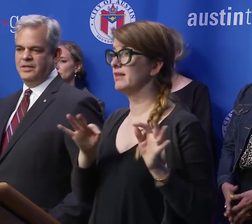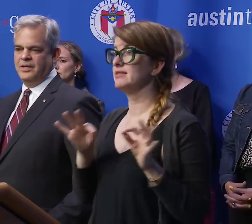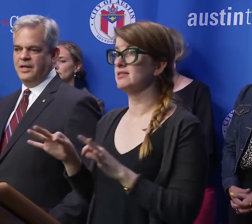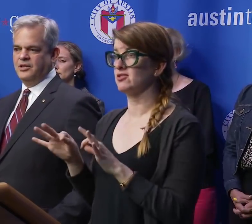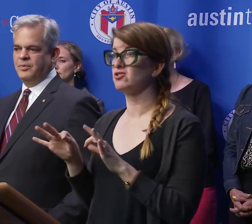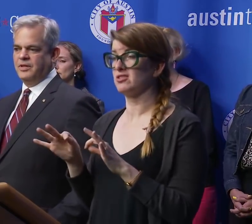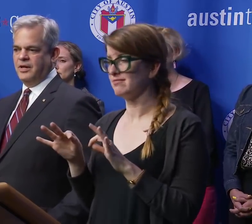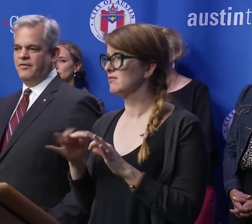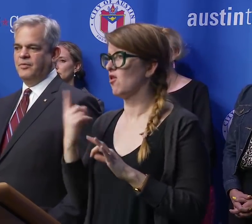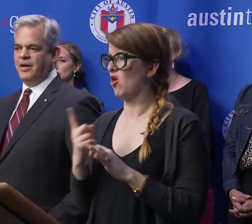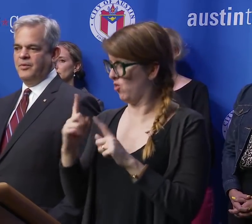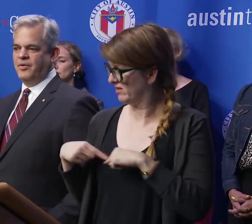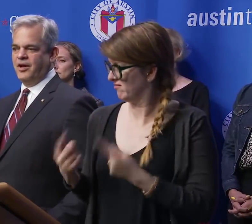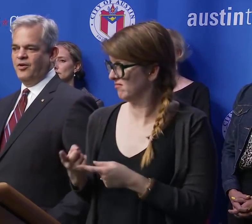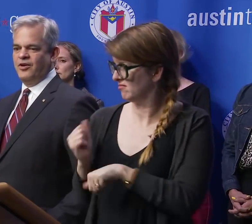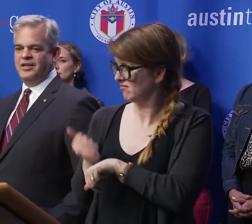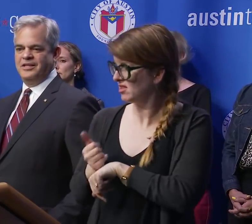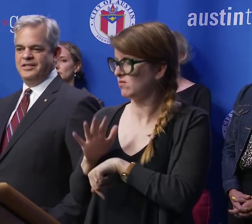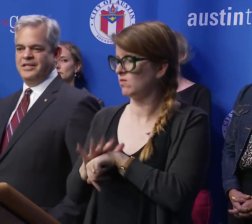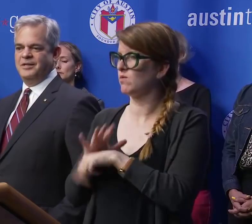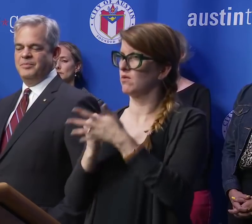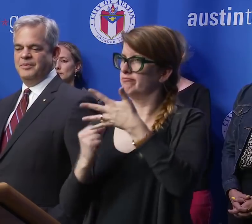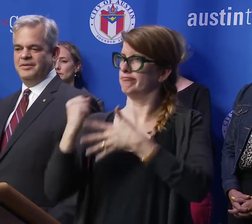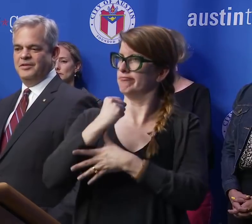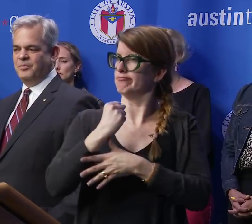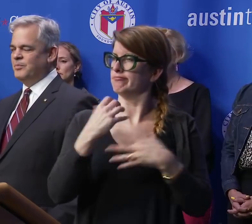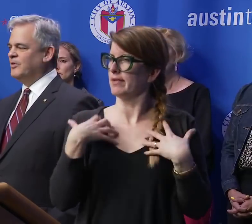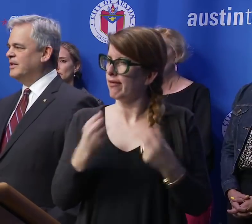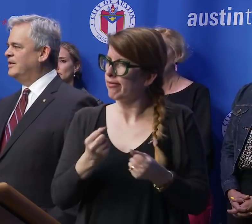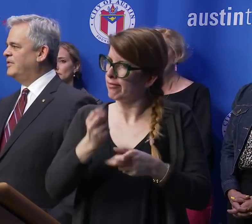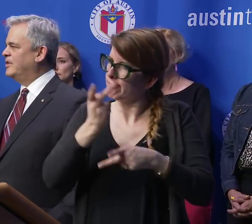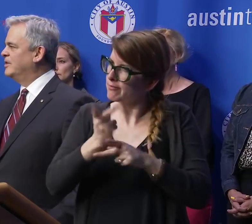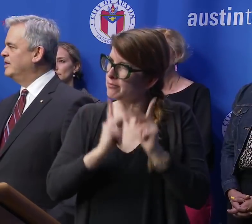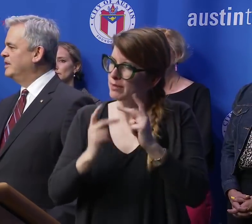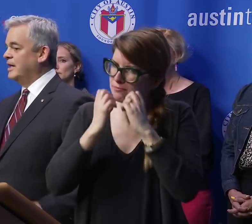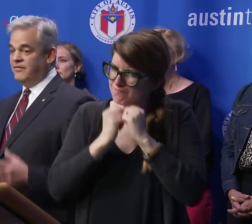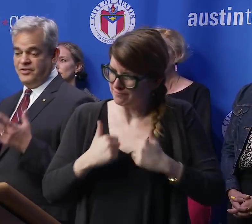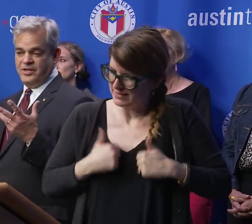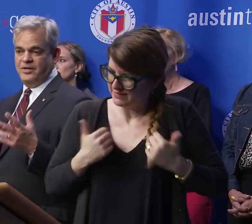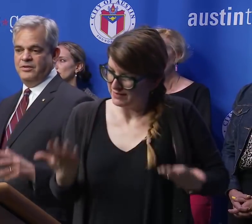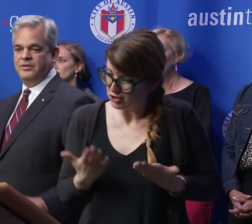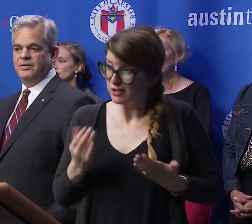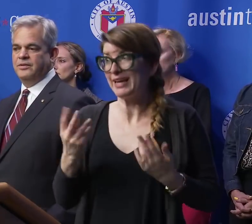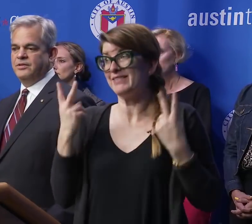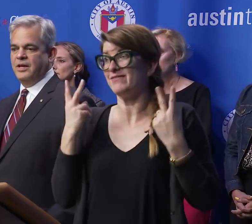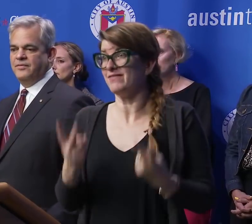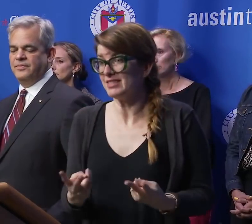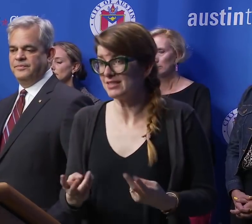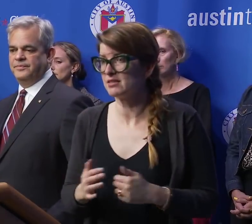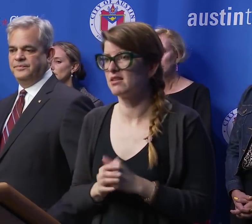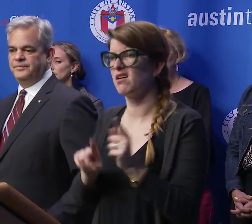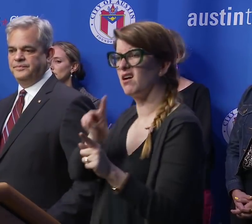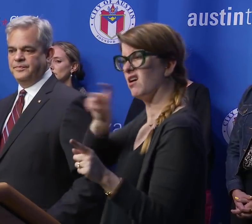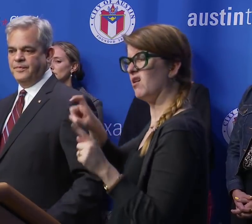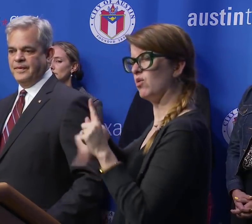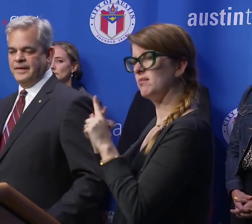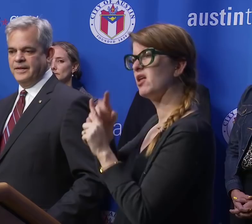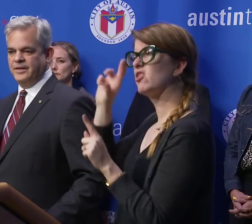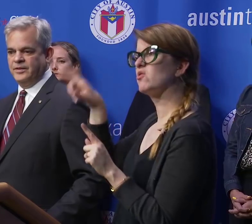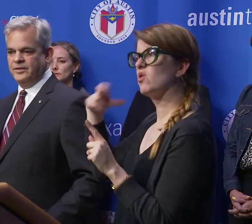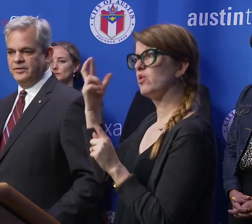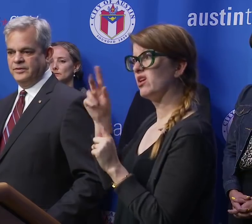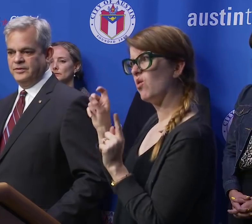times has been governed by the priority to keep the people that live here and visit here safe. And what about the rodeo then,